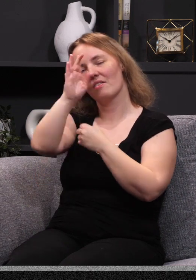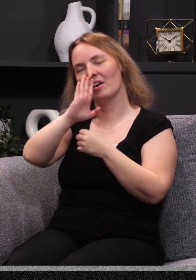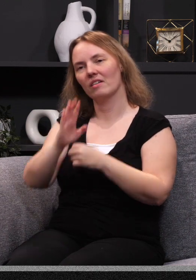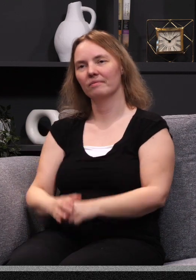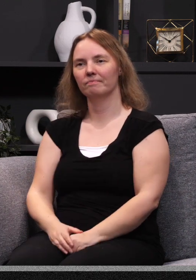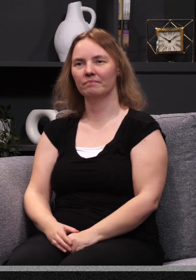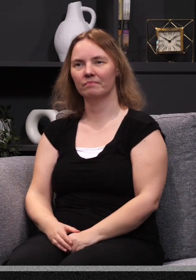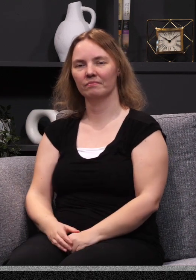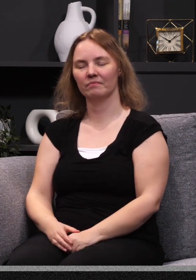we stand together?